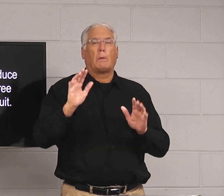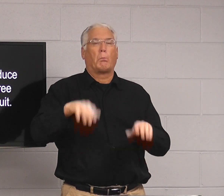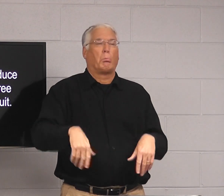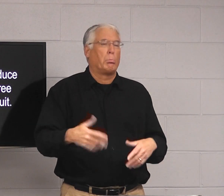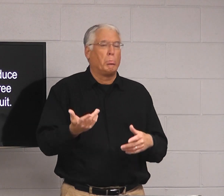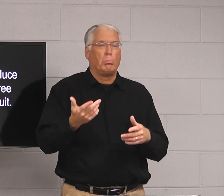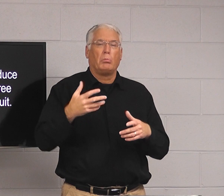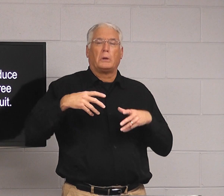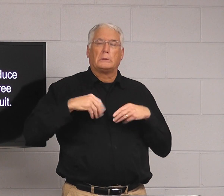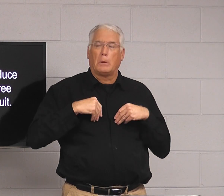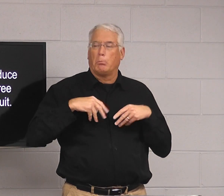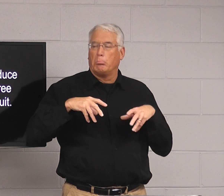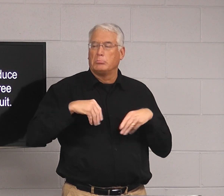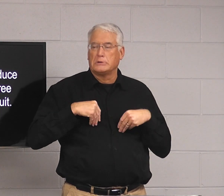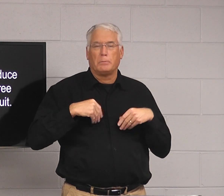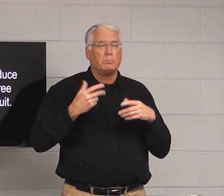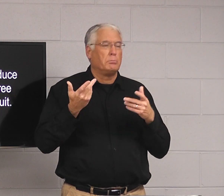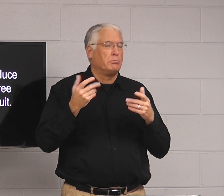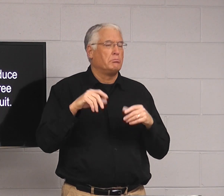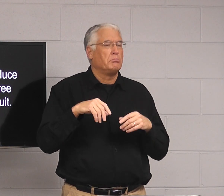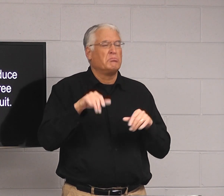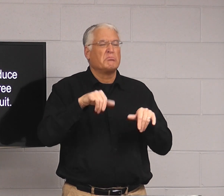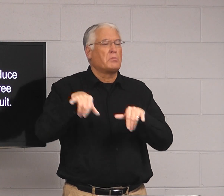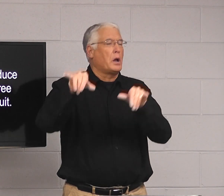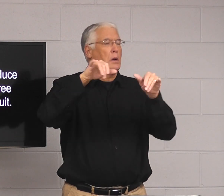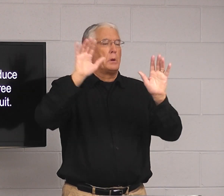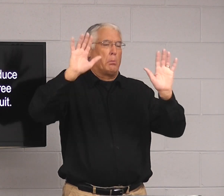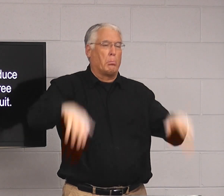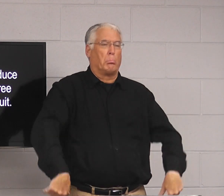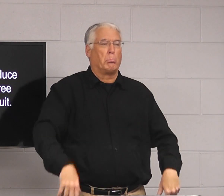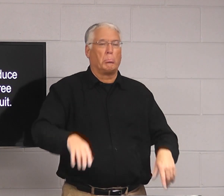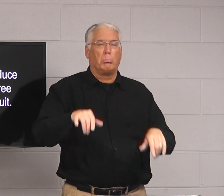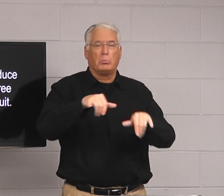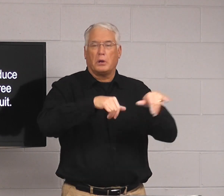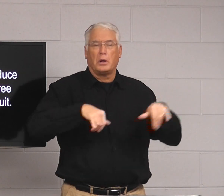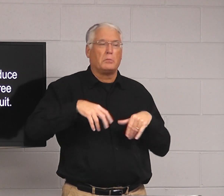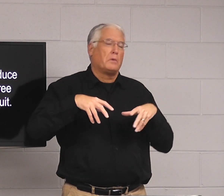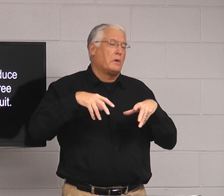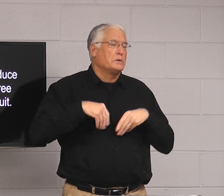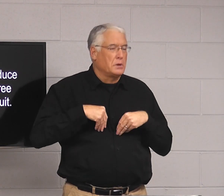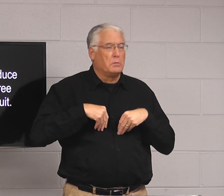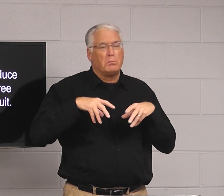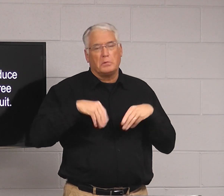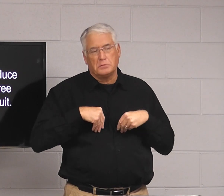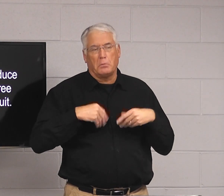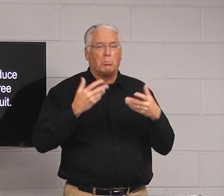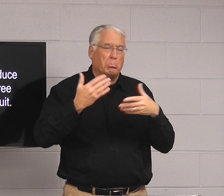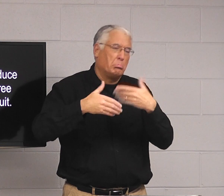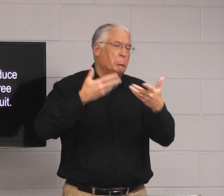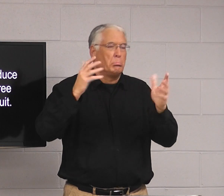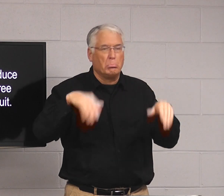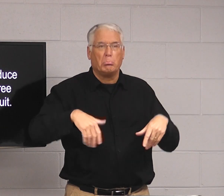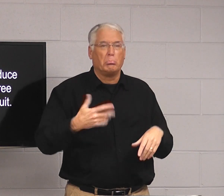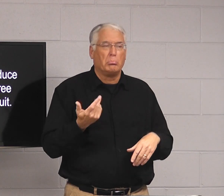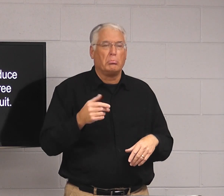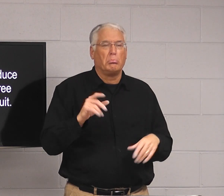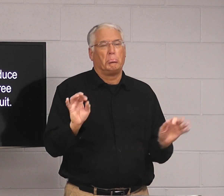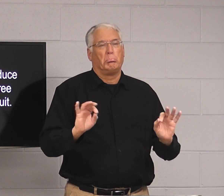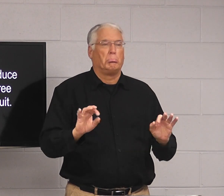But we become used to it and we just accept them. And it's just common. We don't really reject it. just accept